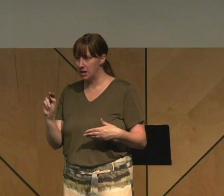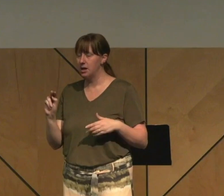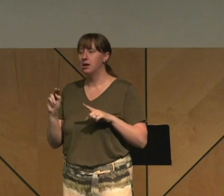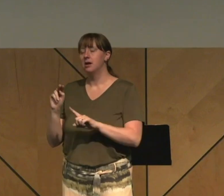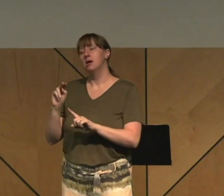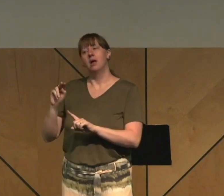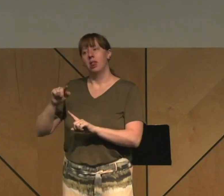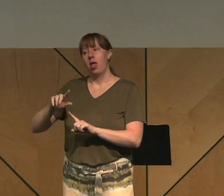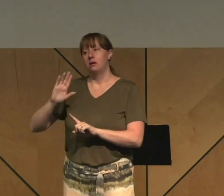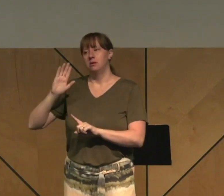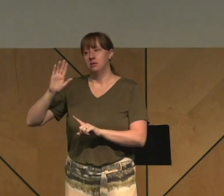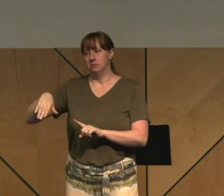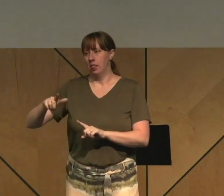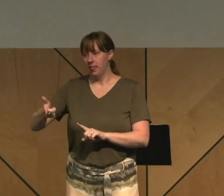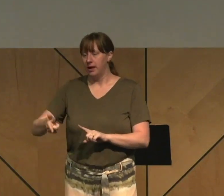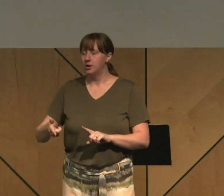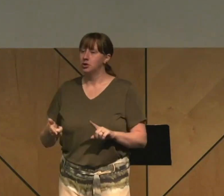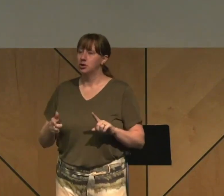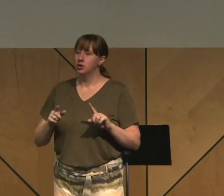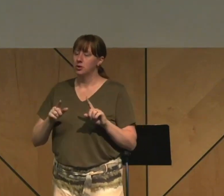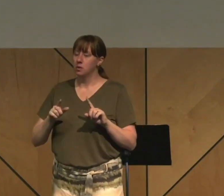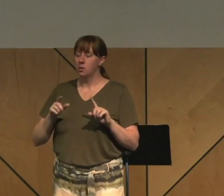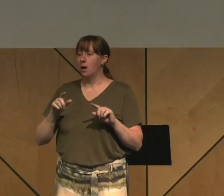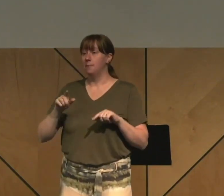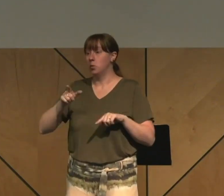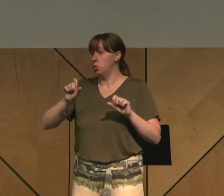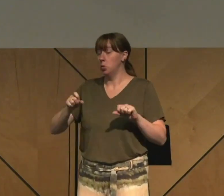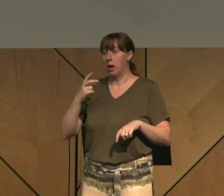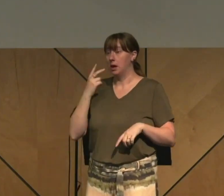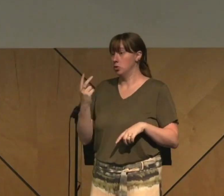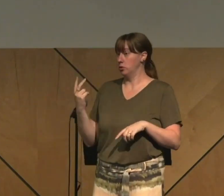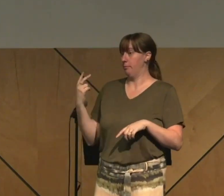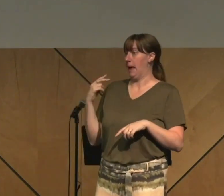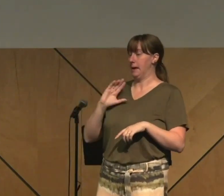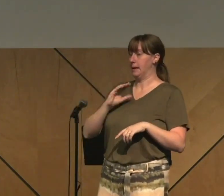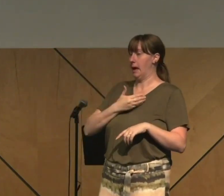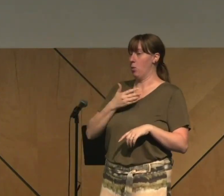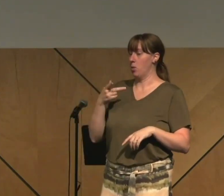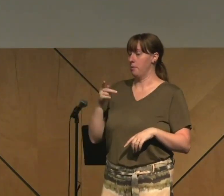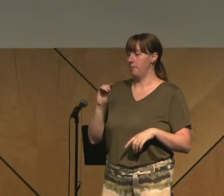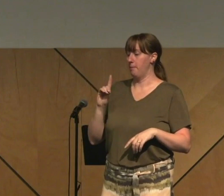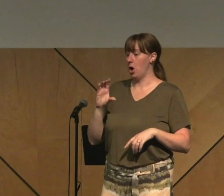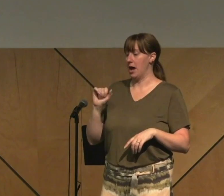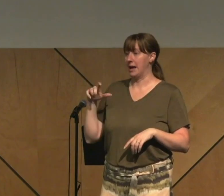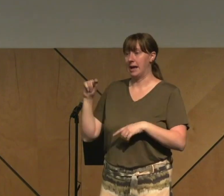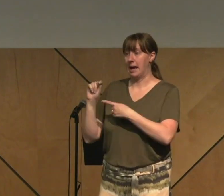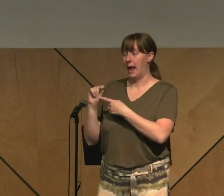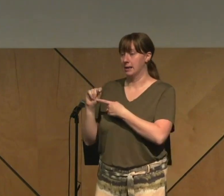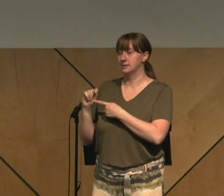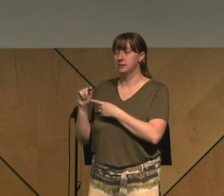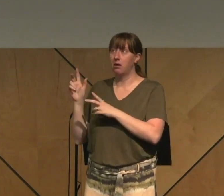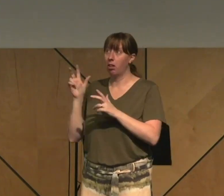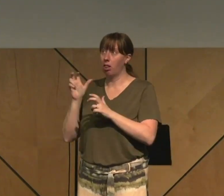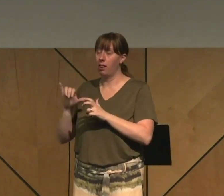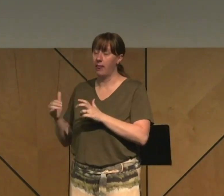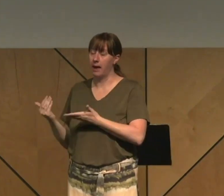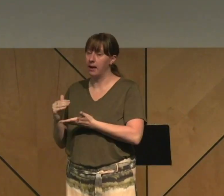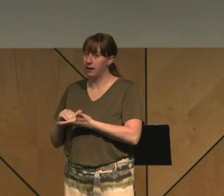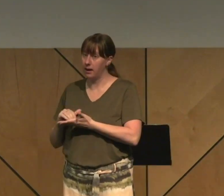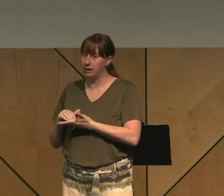Proverbs. But in the past, we have preached through Song of Solomon. You can go back in our podcast and find all those sermons there.